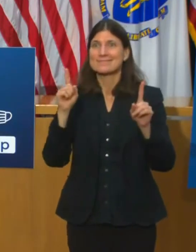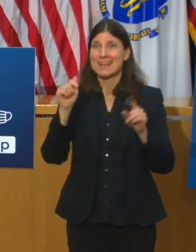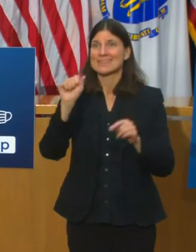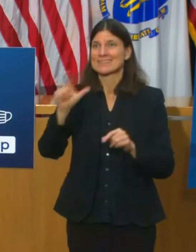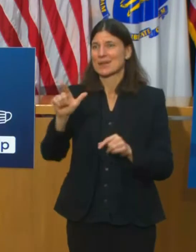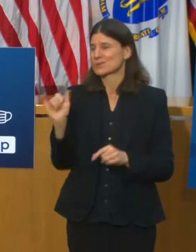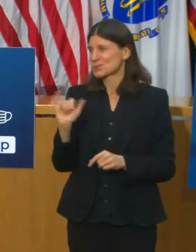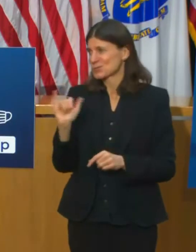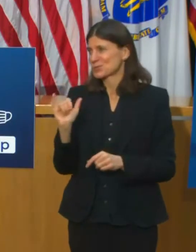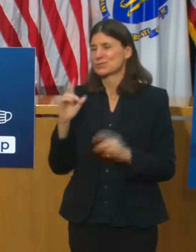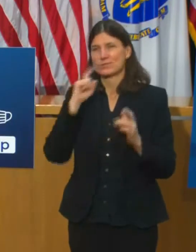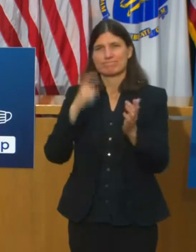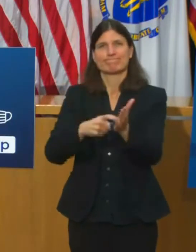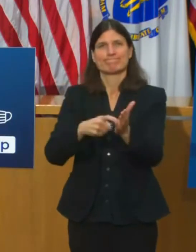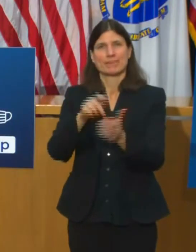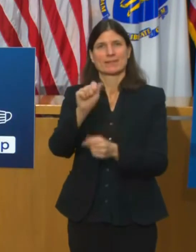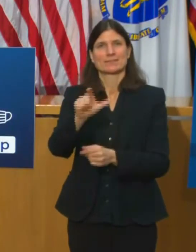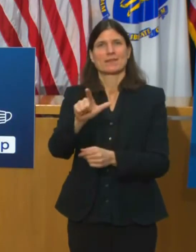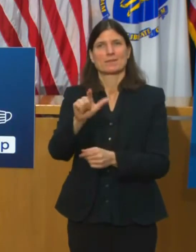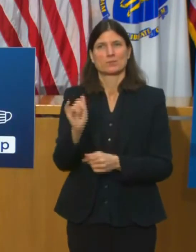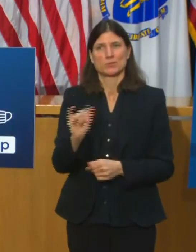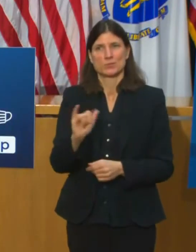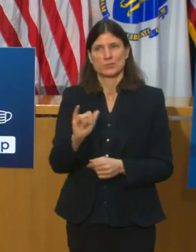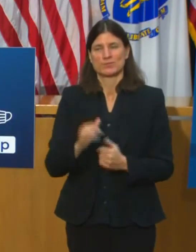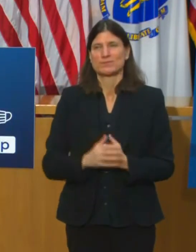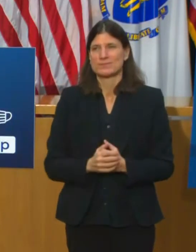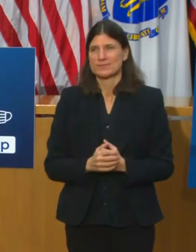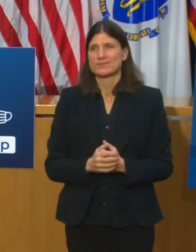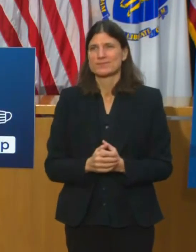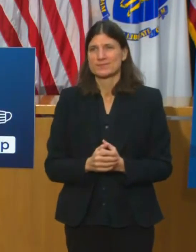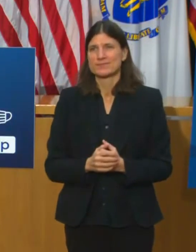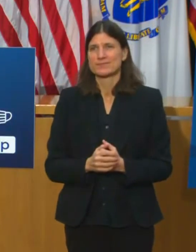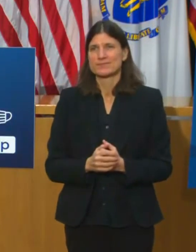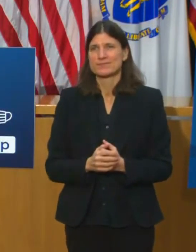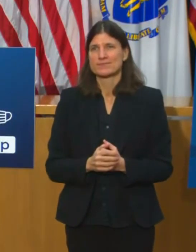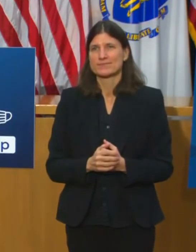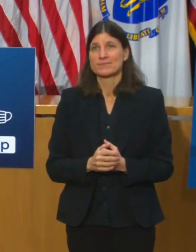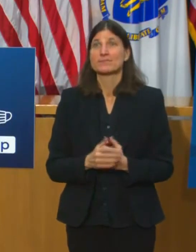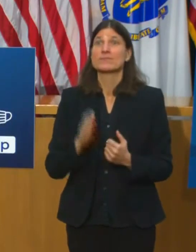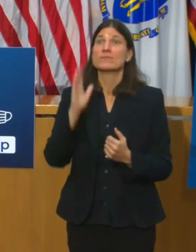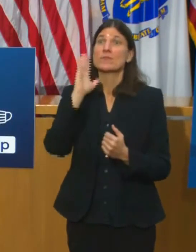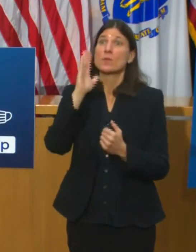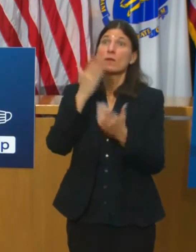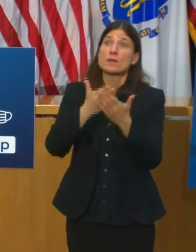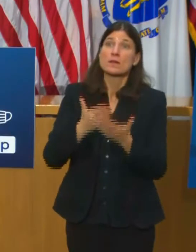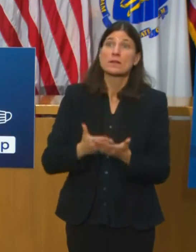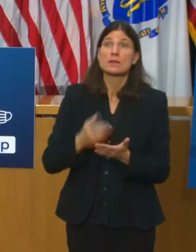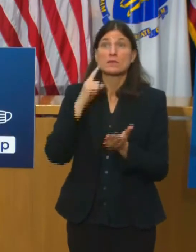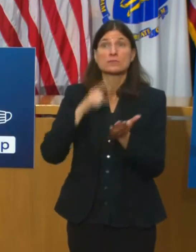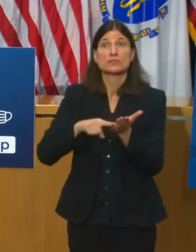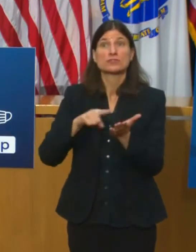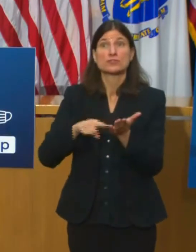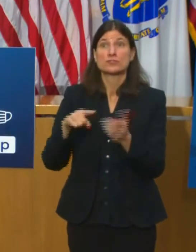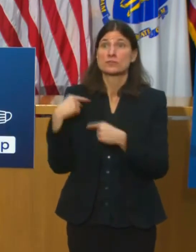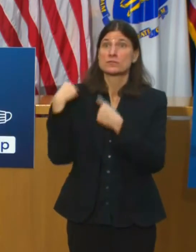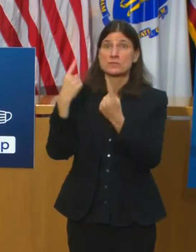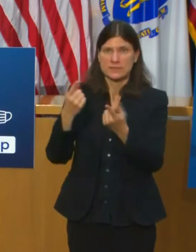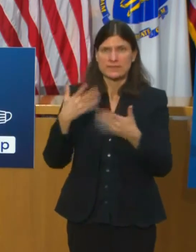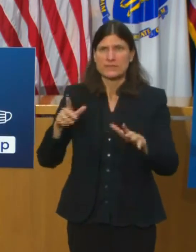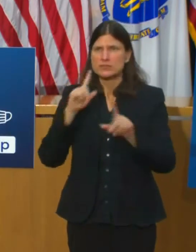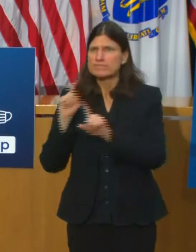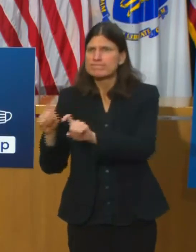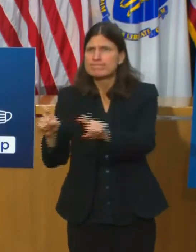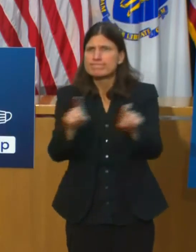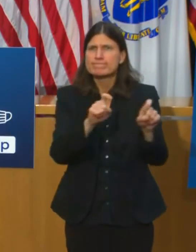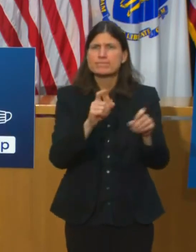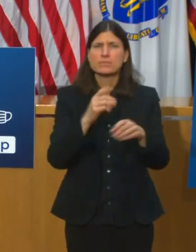vlog. As the governor indicated, the campaign is grounded in research building on the results of a survey of 1000 Massachusetts residents